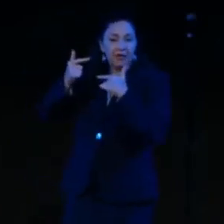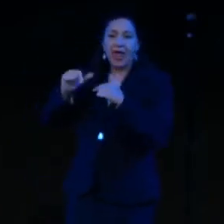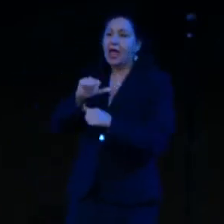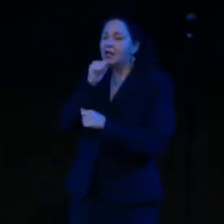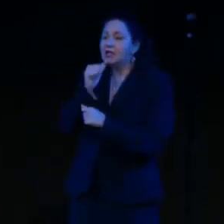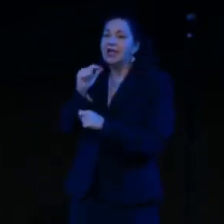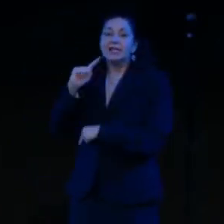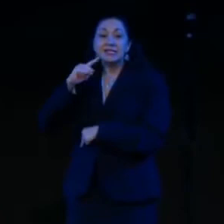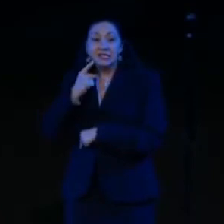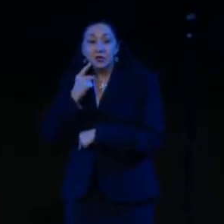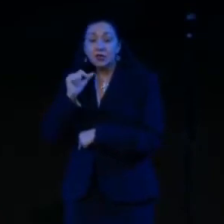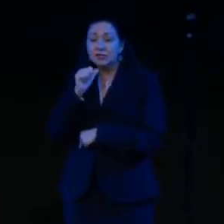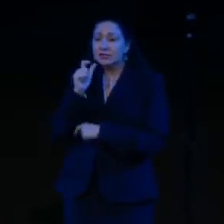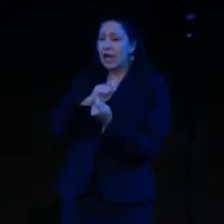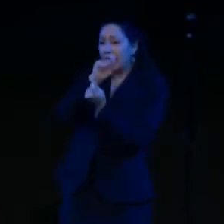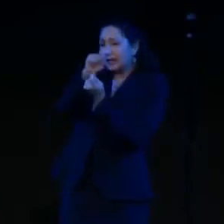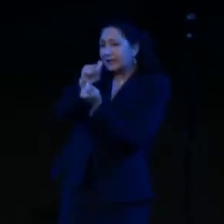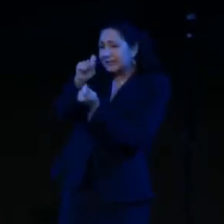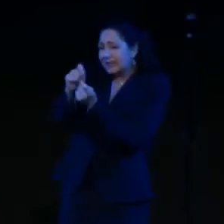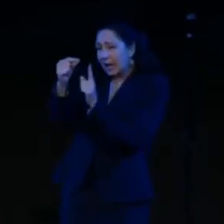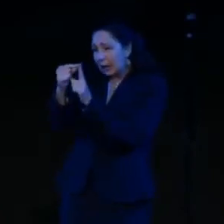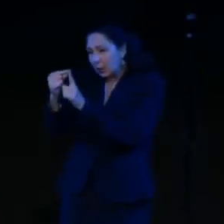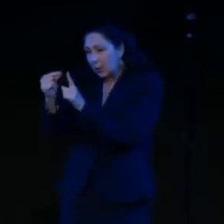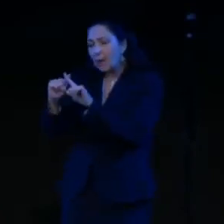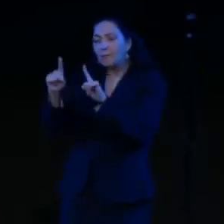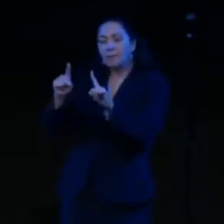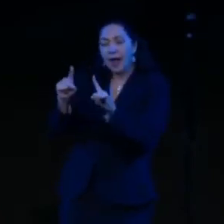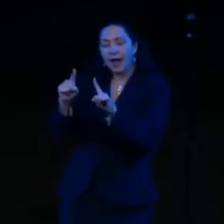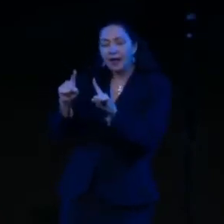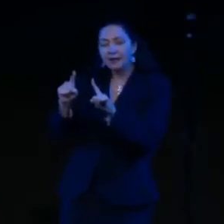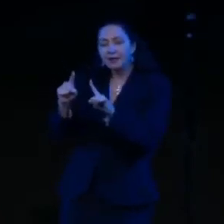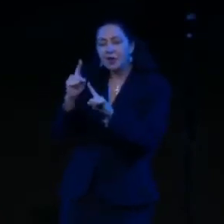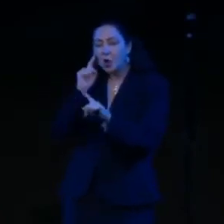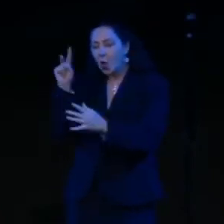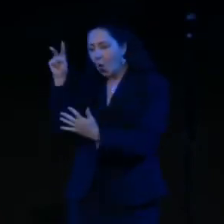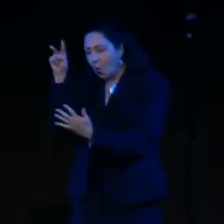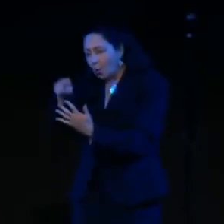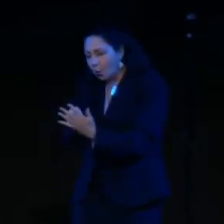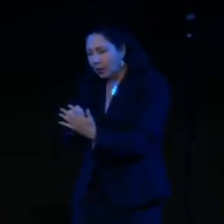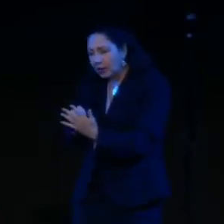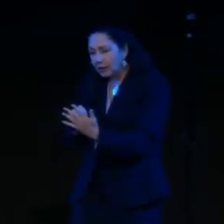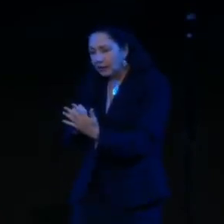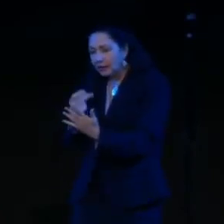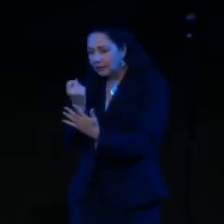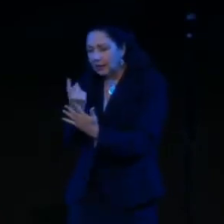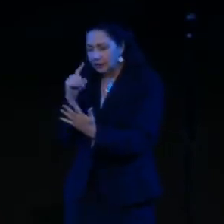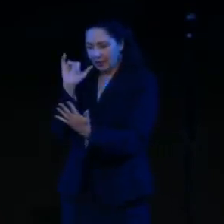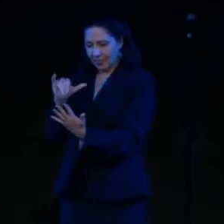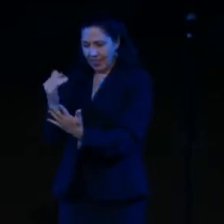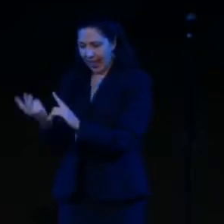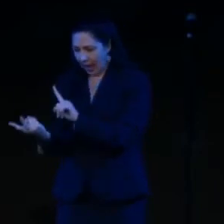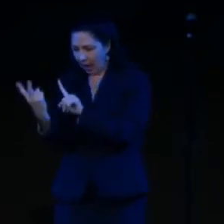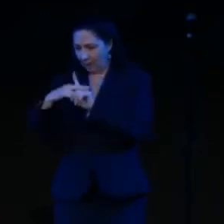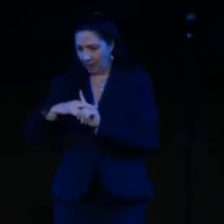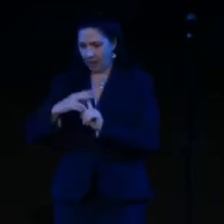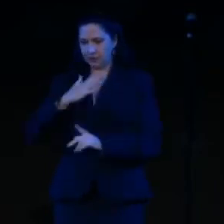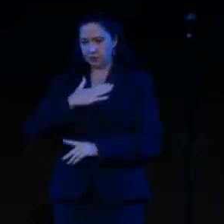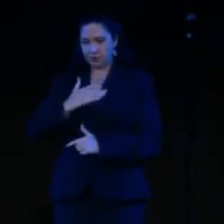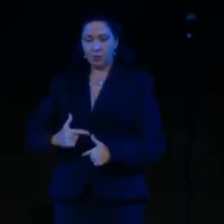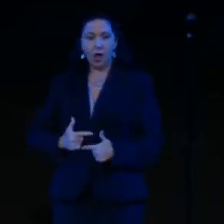always literally, but it takes it seriously. And it's trying to understand what is the word of the Lord for me from this book, and how am I going to live it?